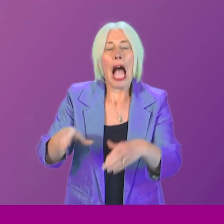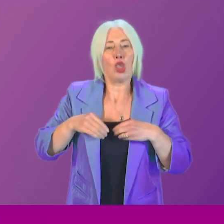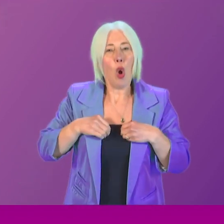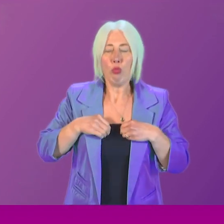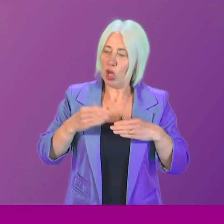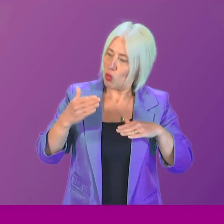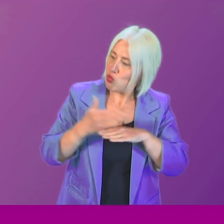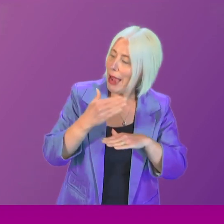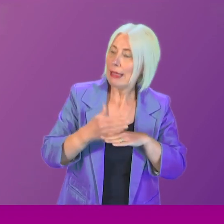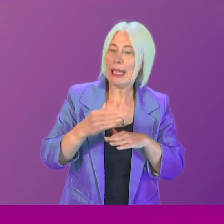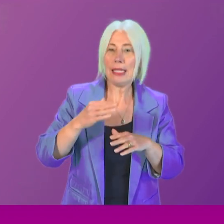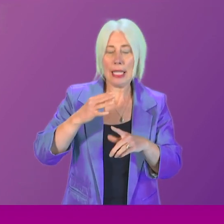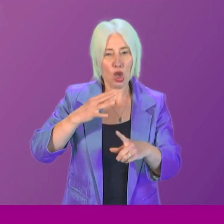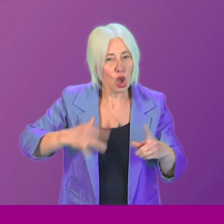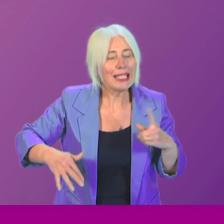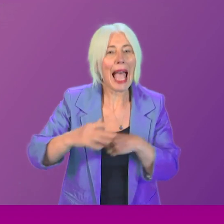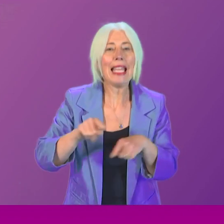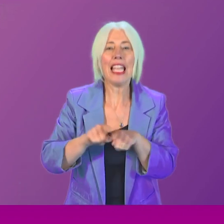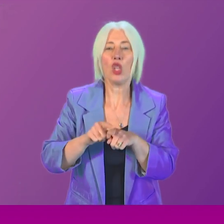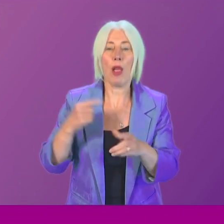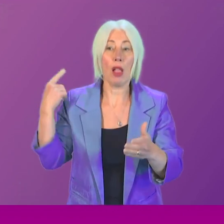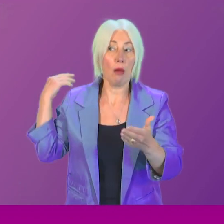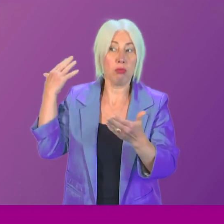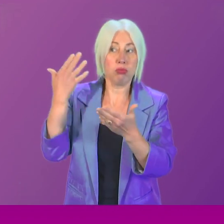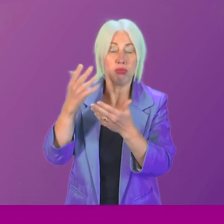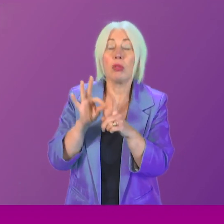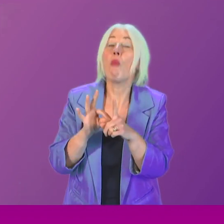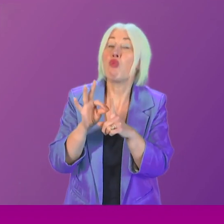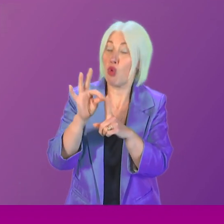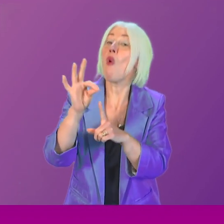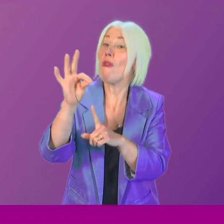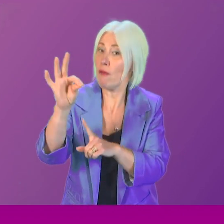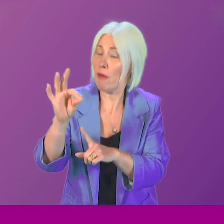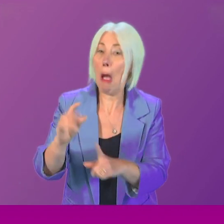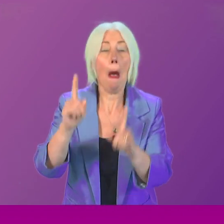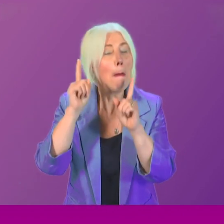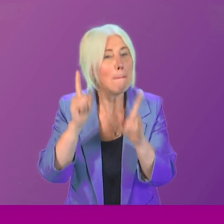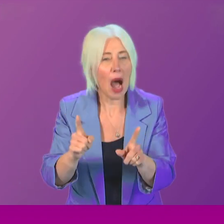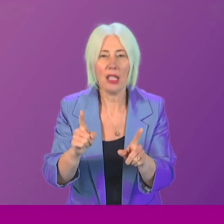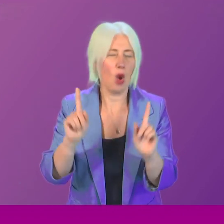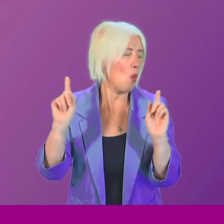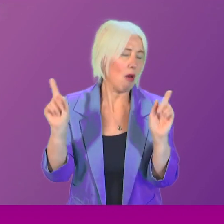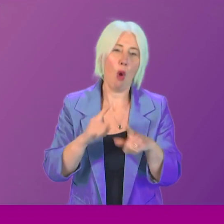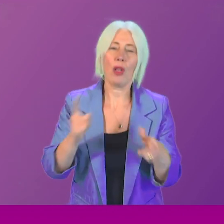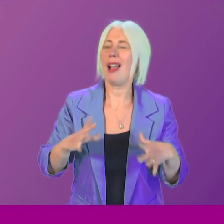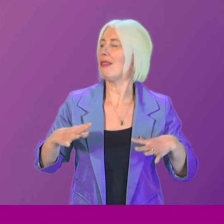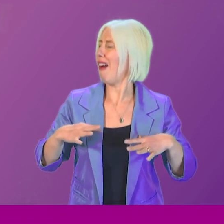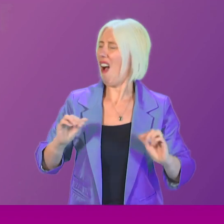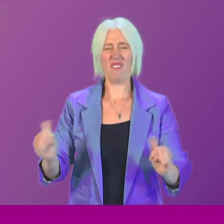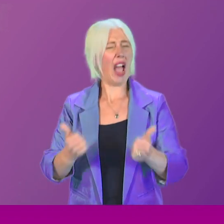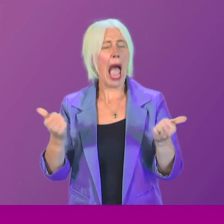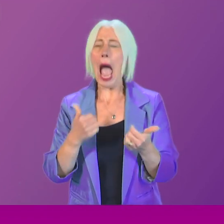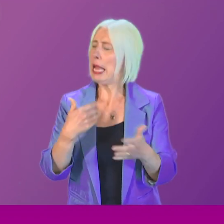and our society in general have come a long way in the decades since, but we can never, ever allow ourselves to be complacent.